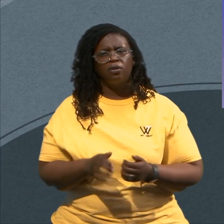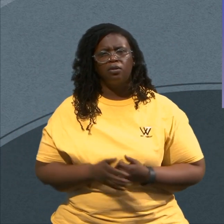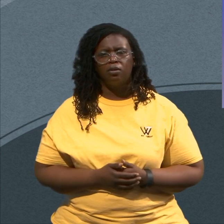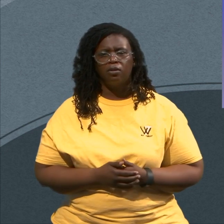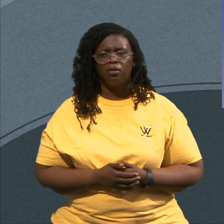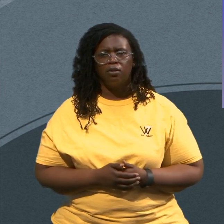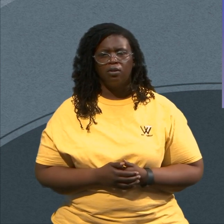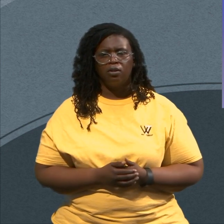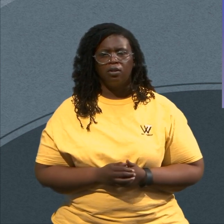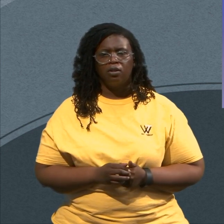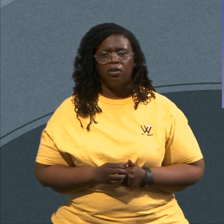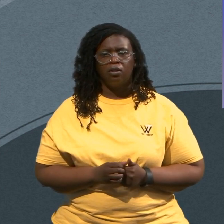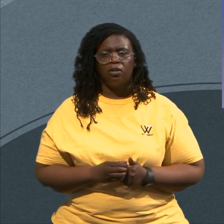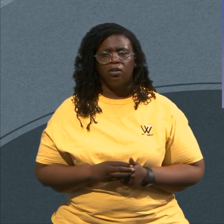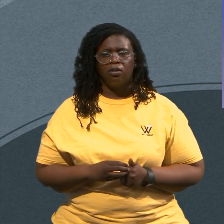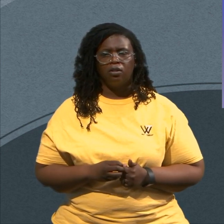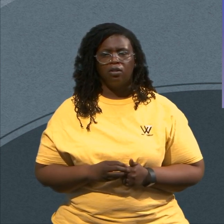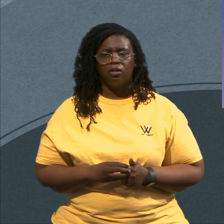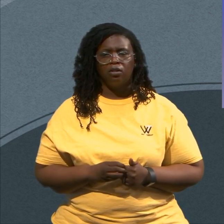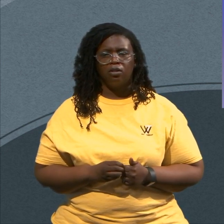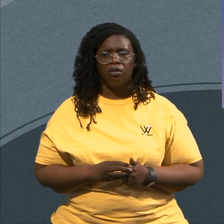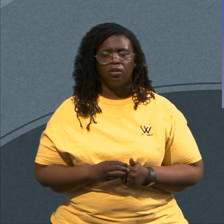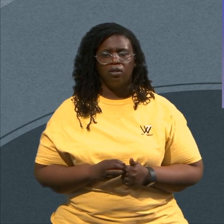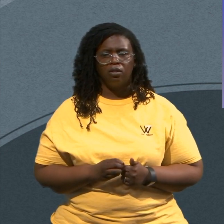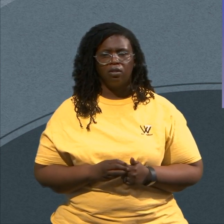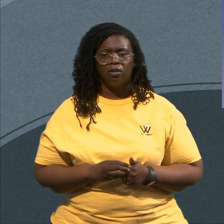Death And Destroying Businesses